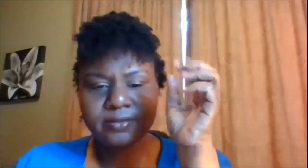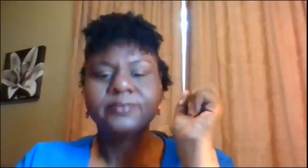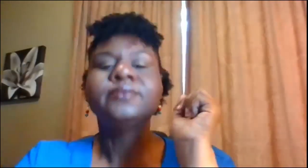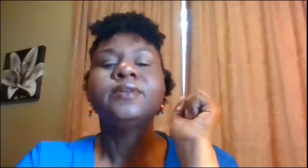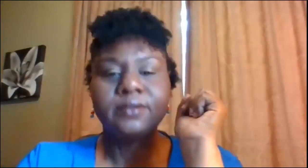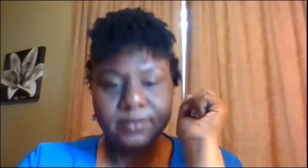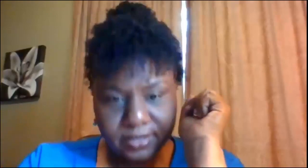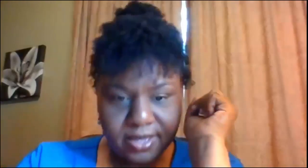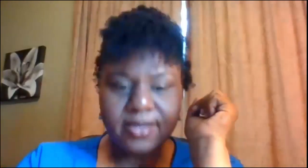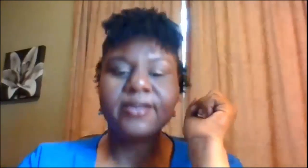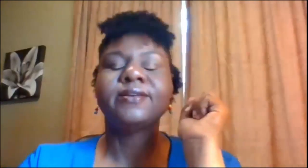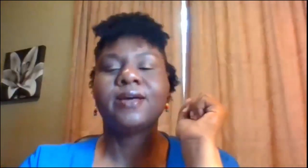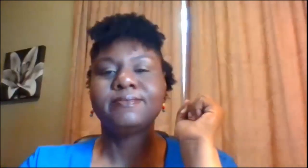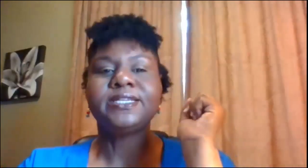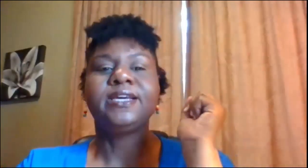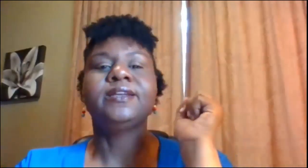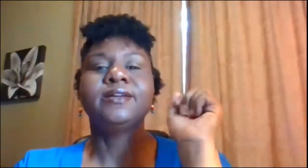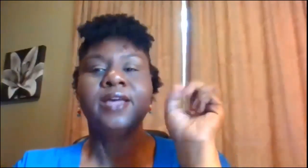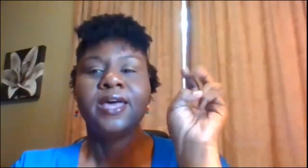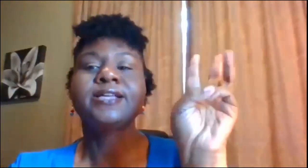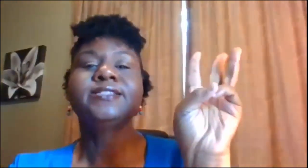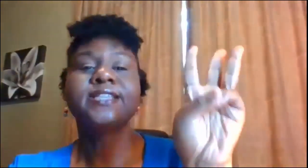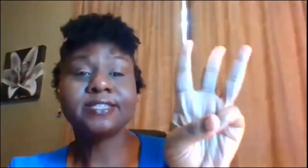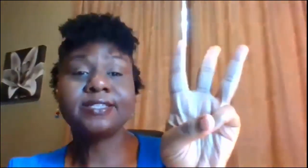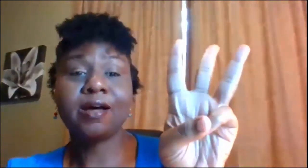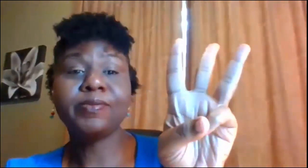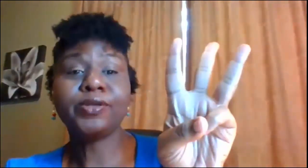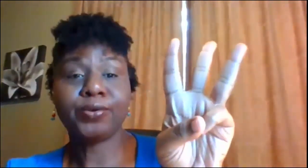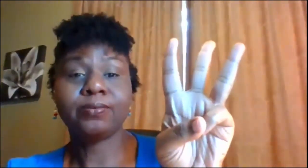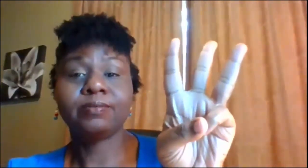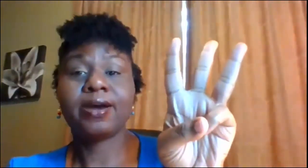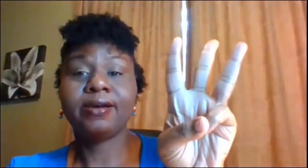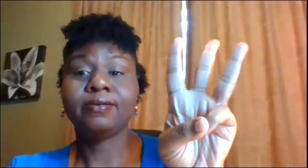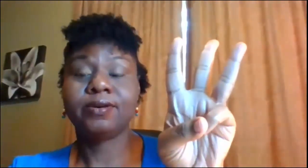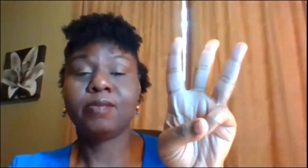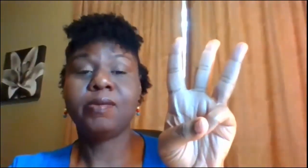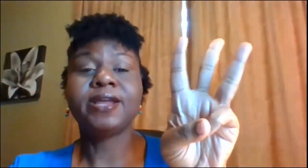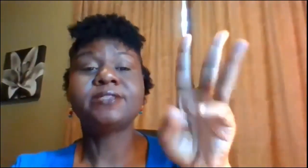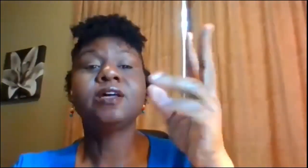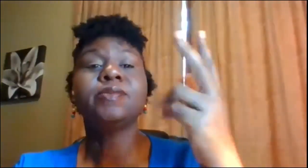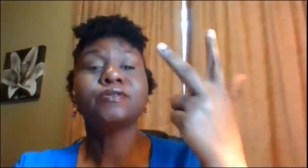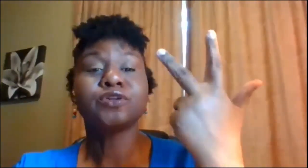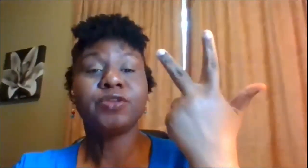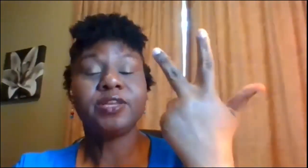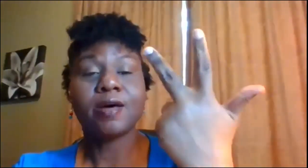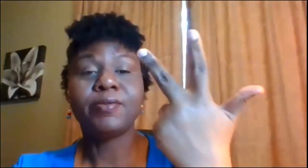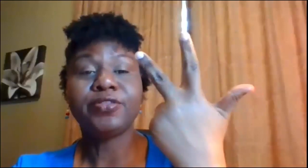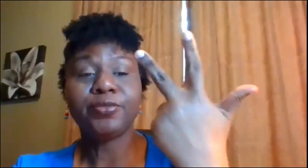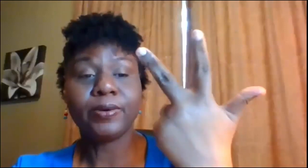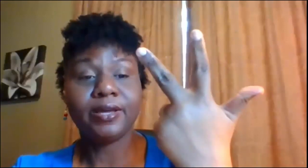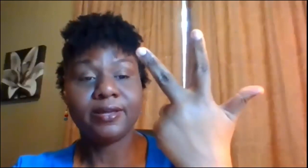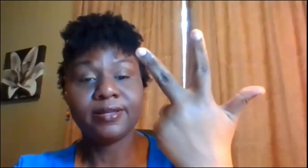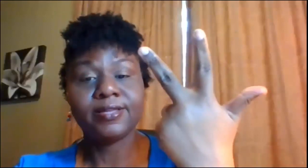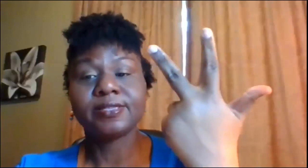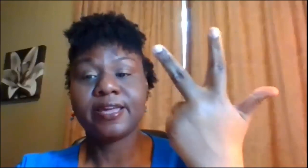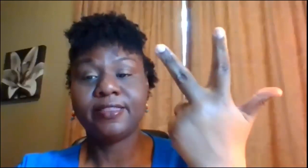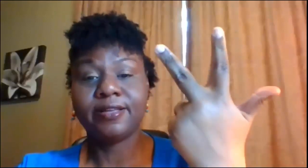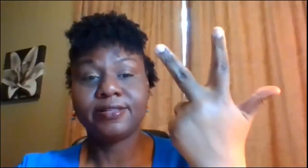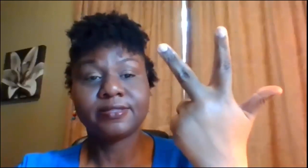good I'm seeing it because this is W right now remember that's W so the number three is like this